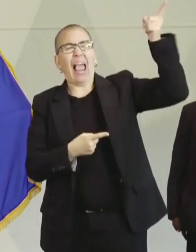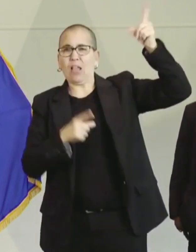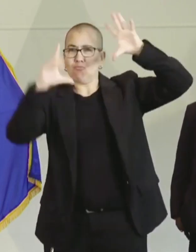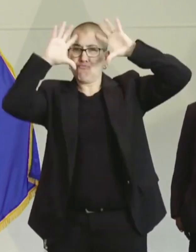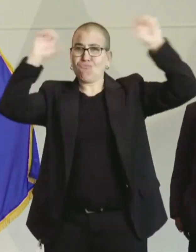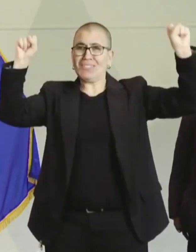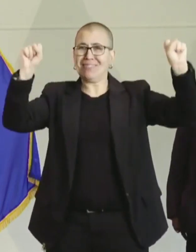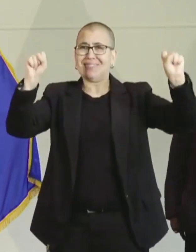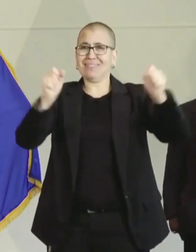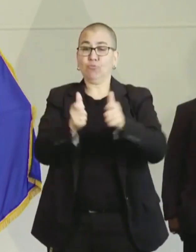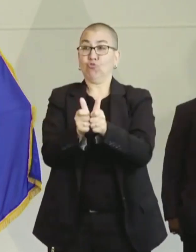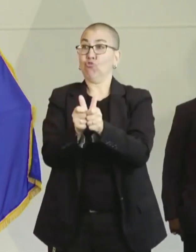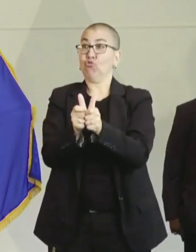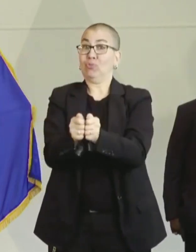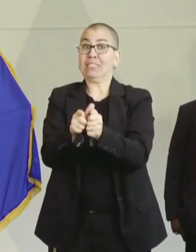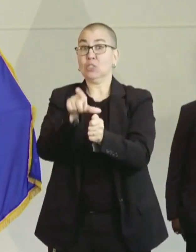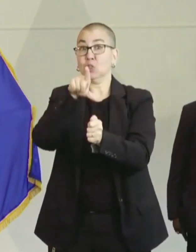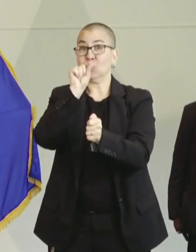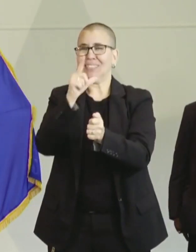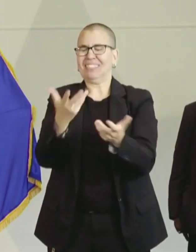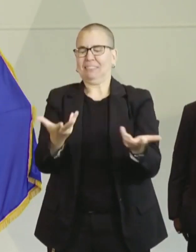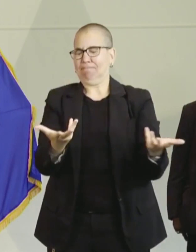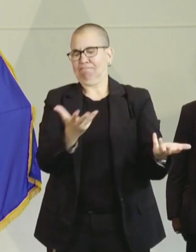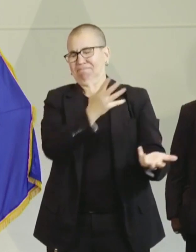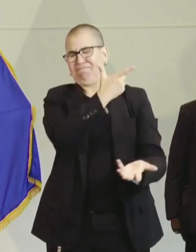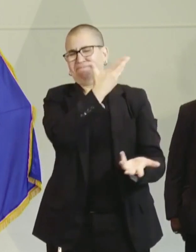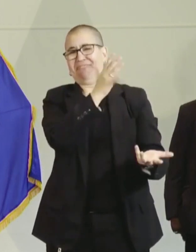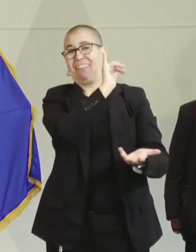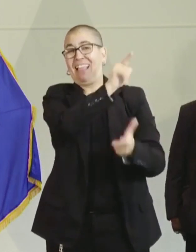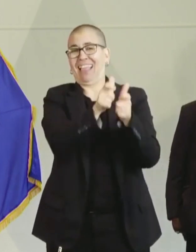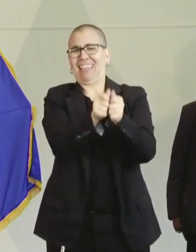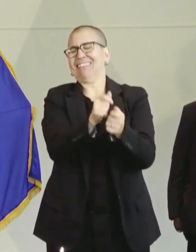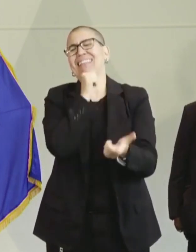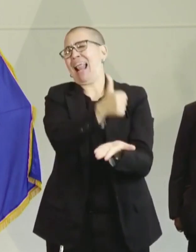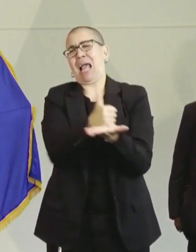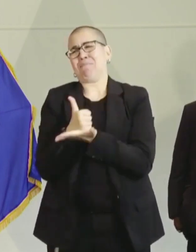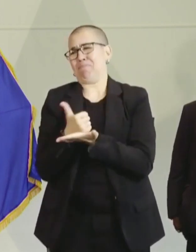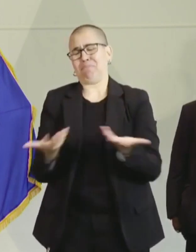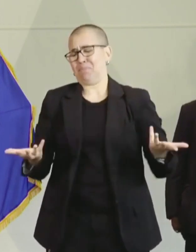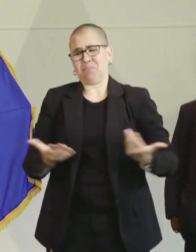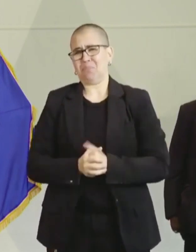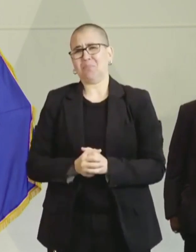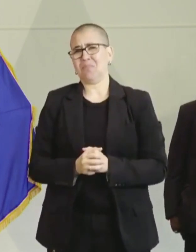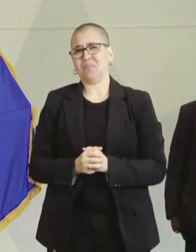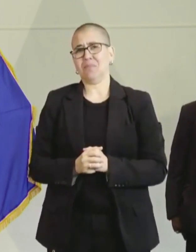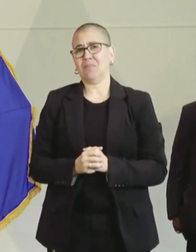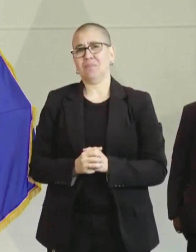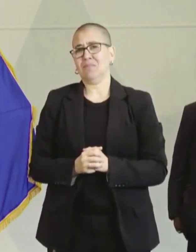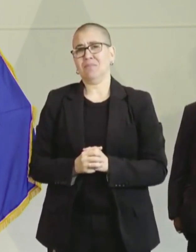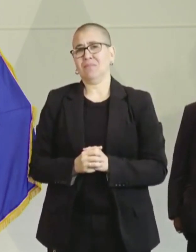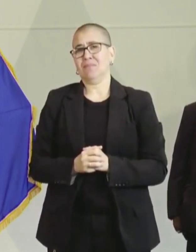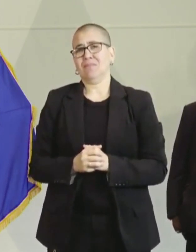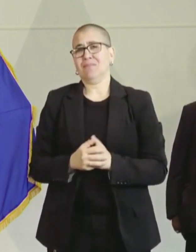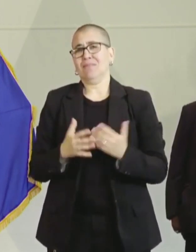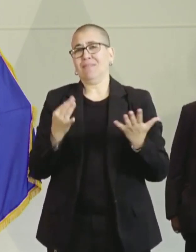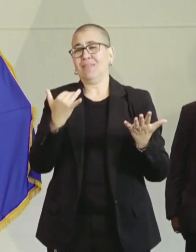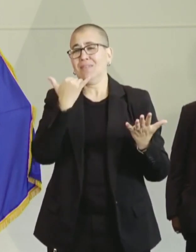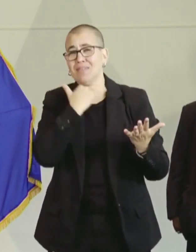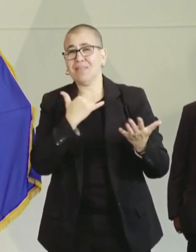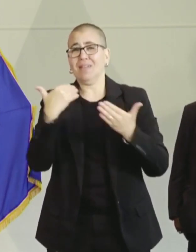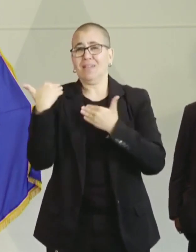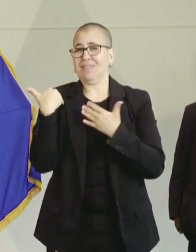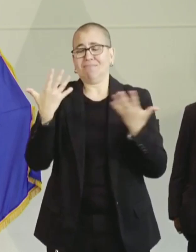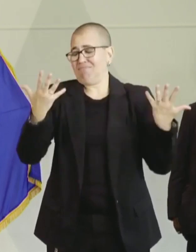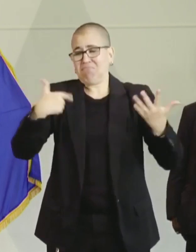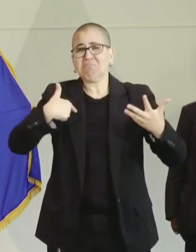helpful. It's not helpful. The City of Minneapolis is doing everything they can. If mistakes are made and there's an accountability, we need to do that.